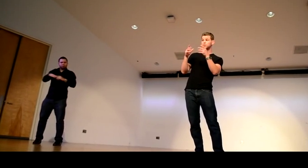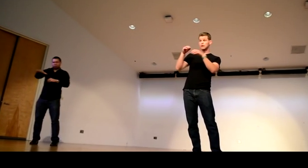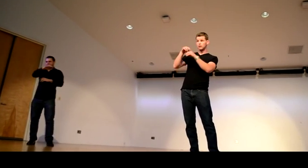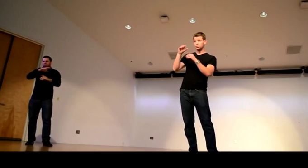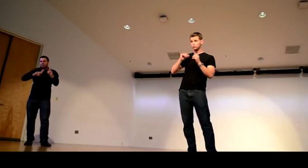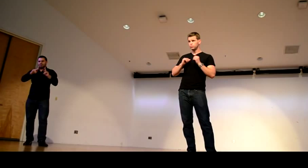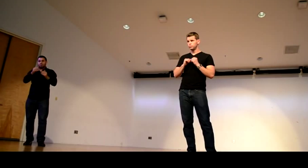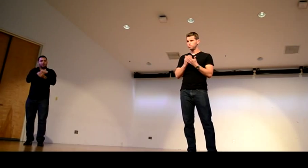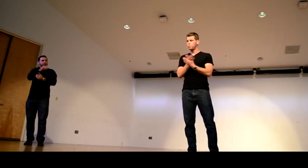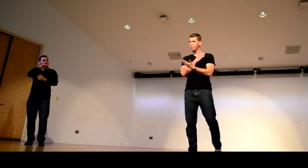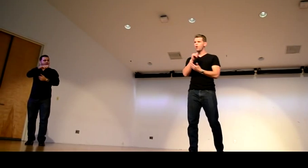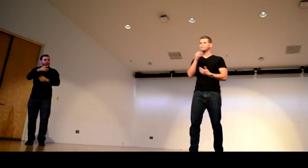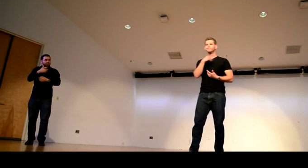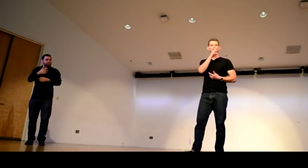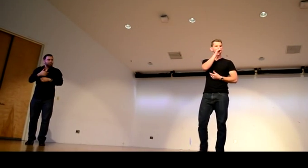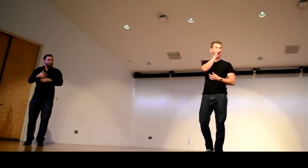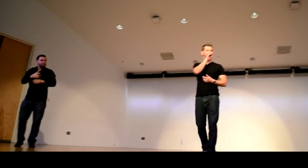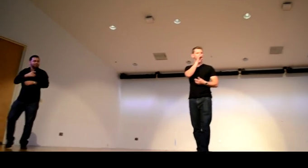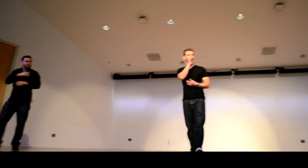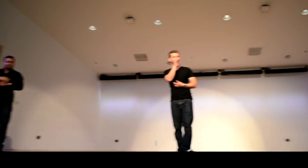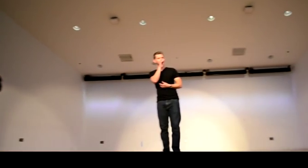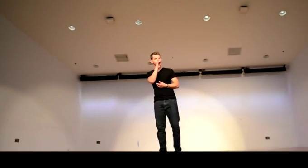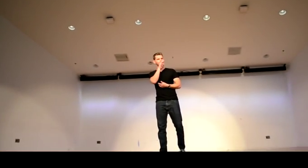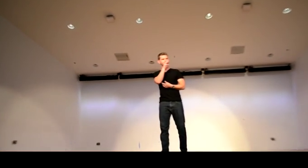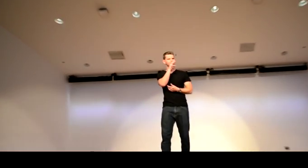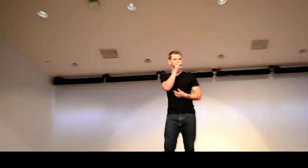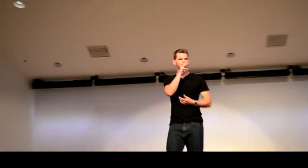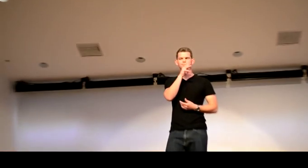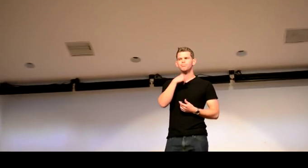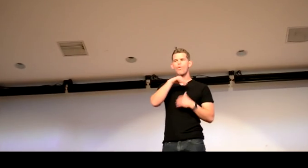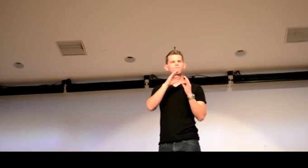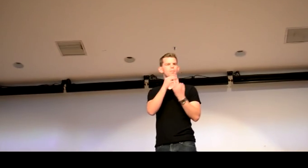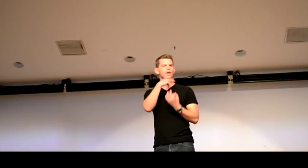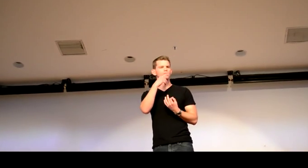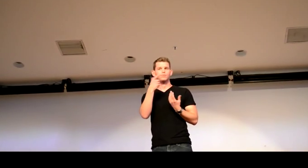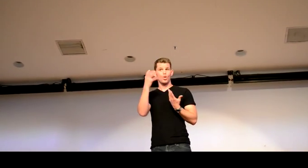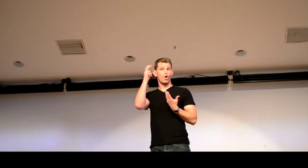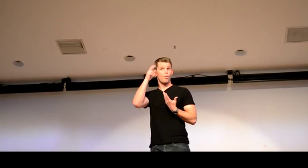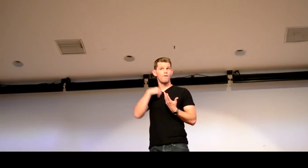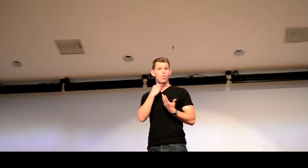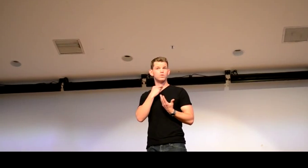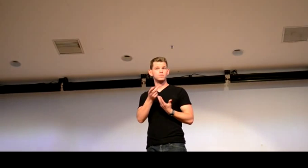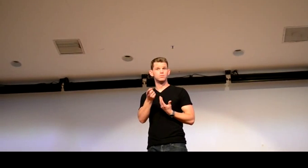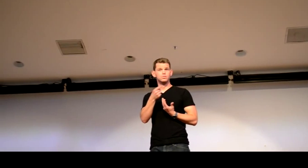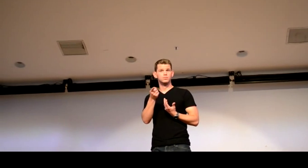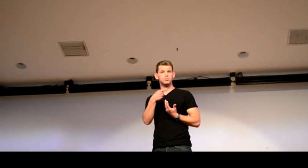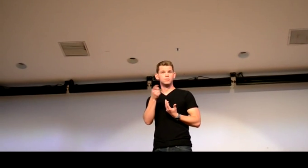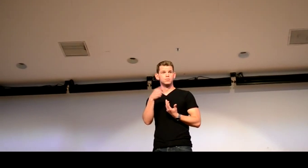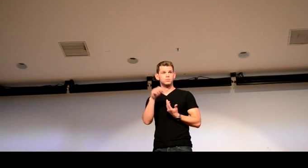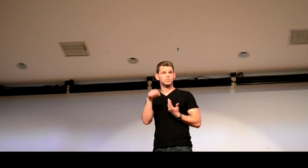You mean, before ASL spoken language? At home, like with my family. Yeah. Do you want to hear